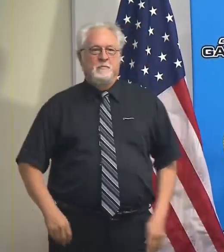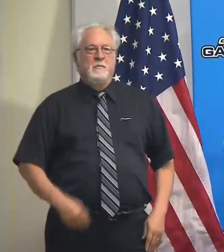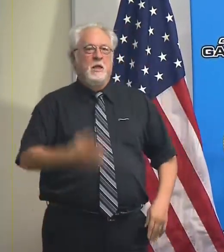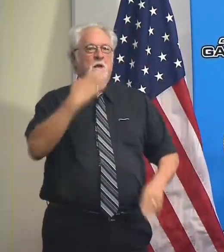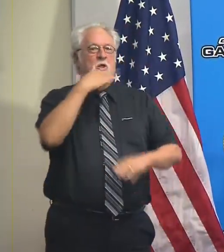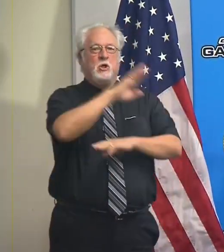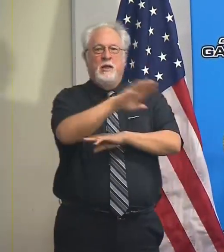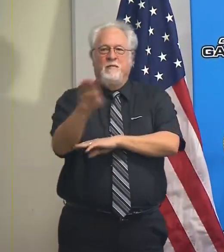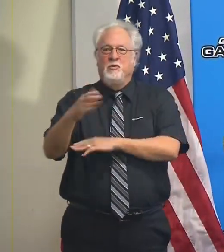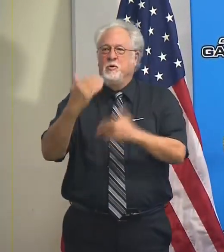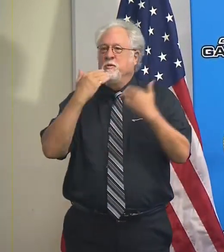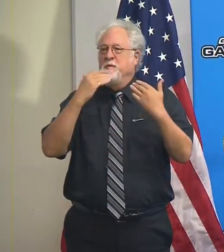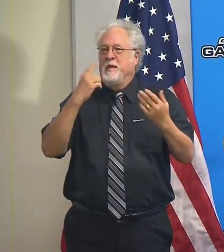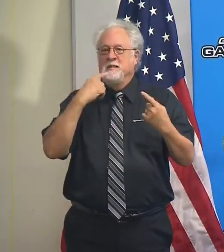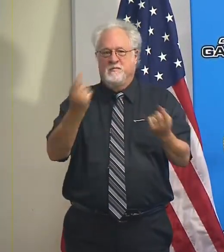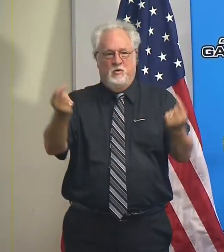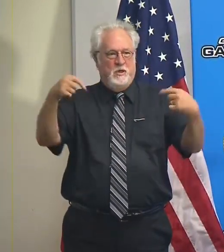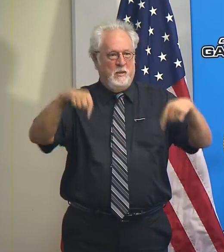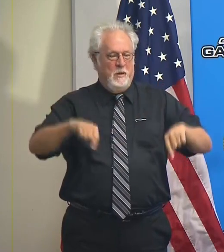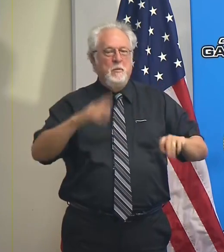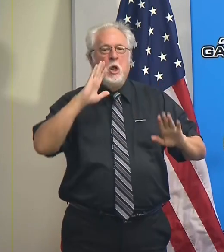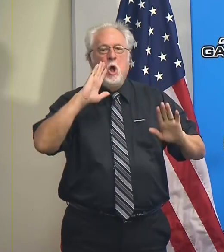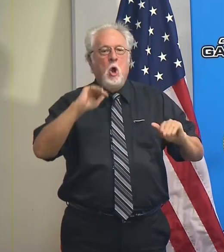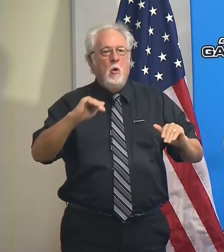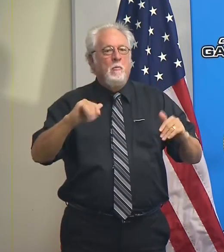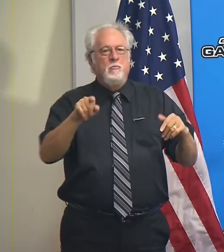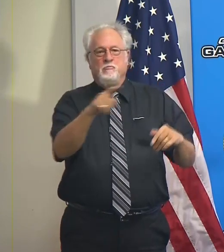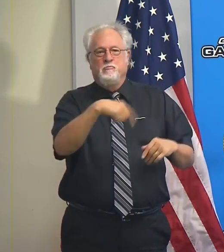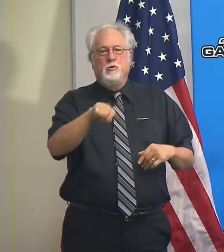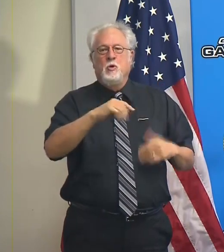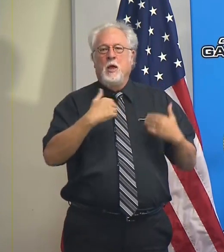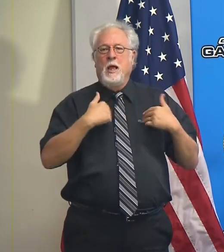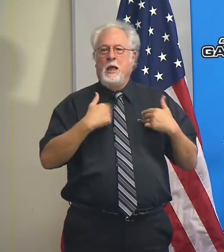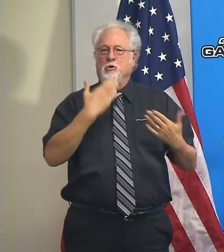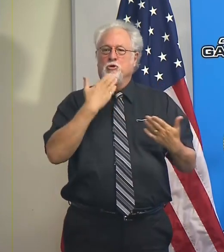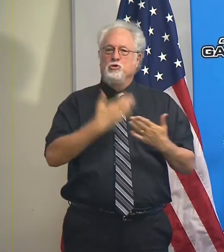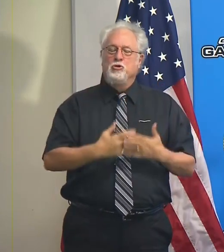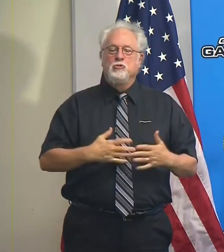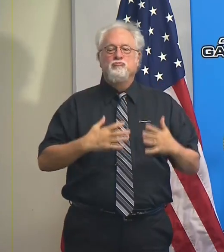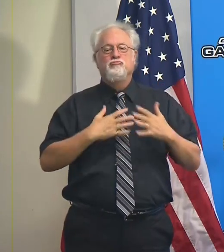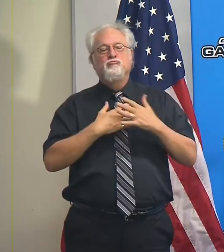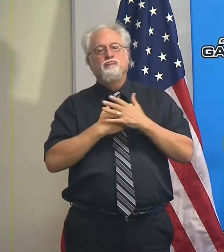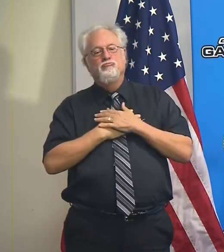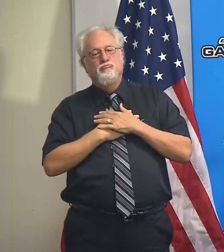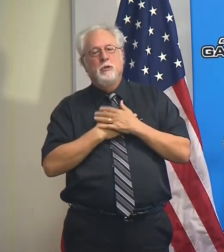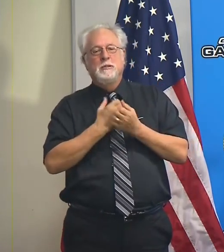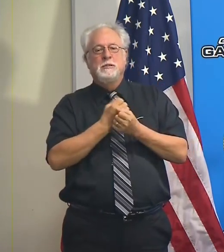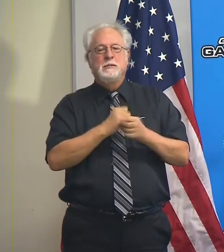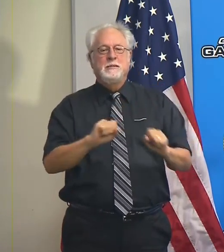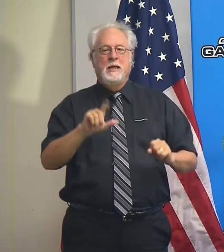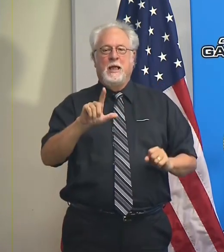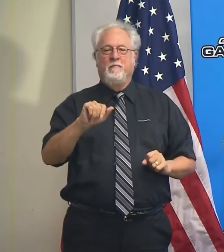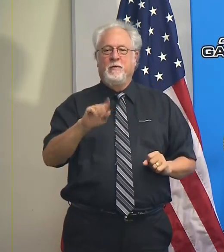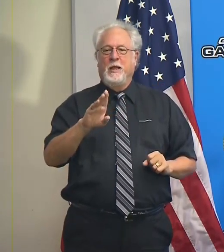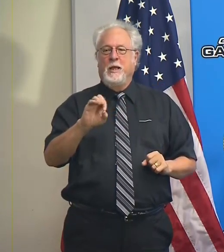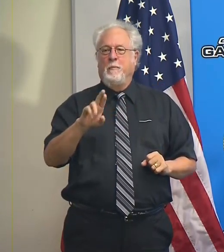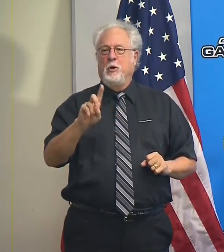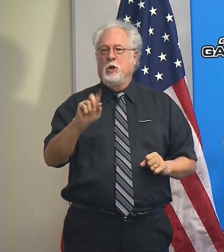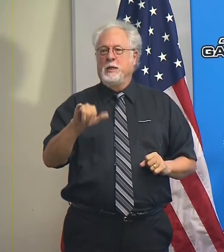Good afternoon and thank you all for being here. I hope everyone had a good, relaxing and very safe Labor Day weekend.